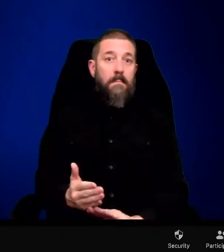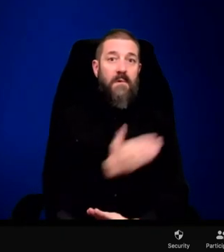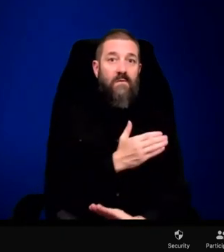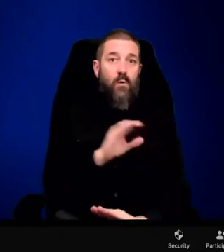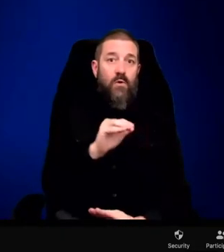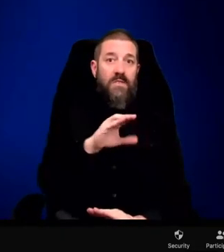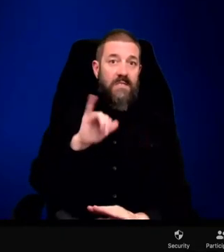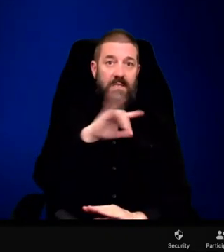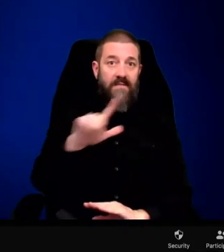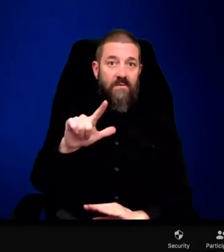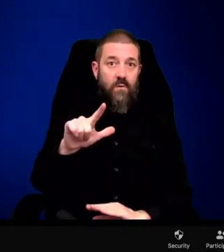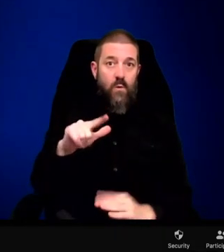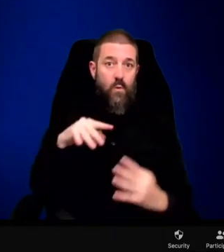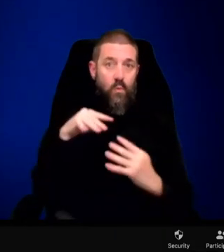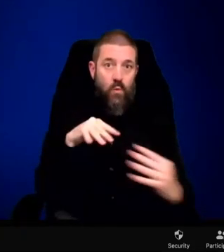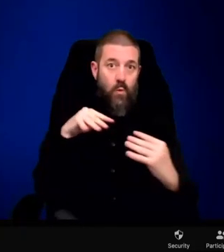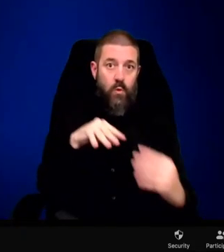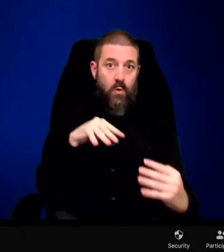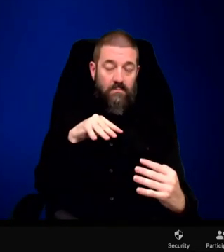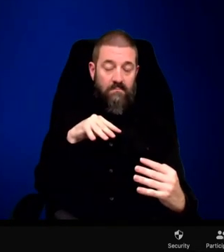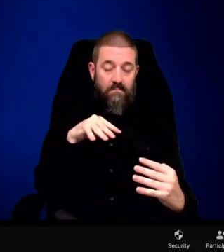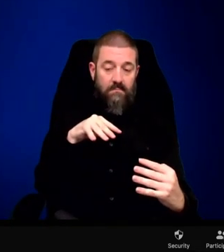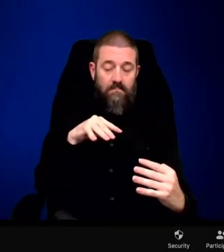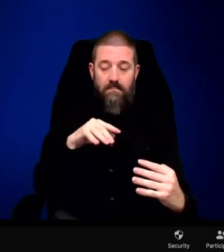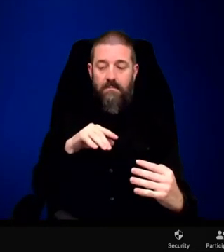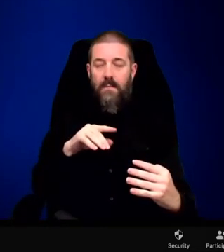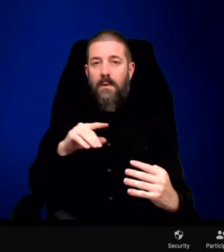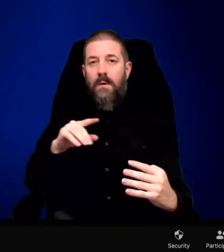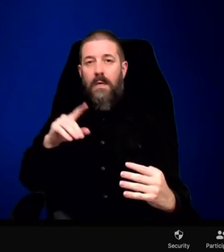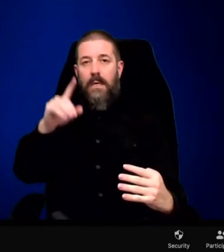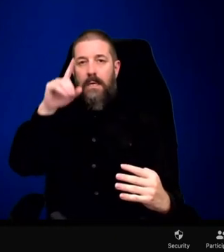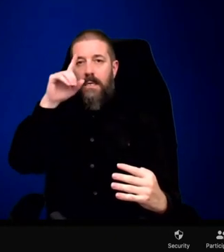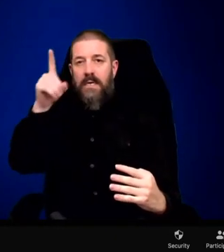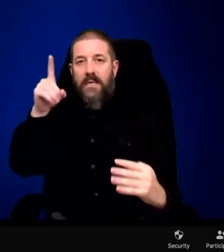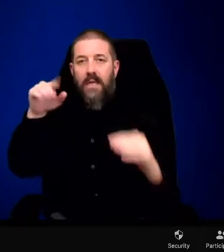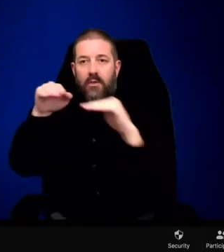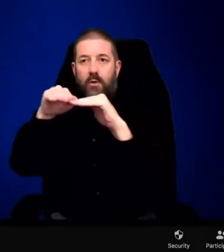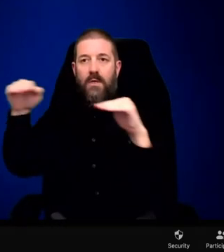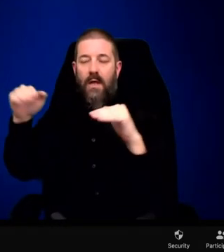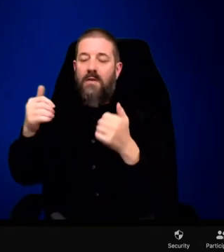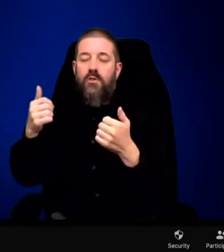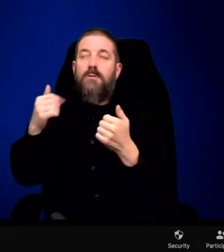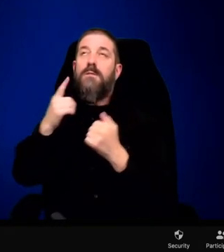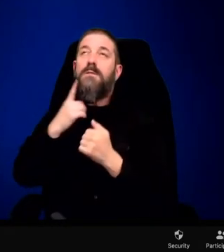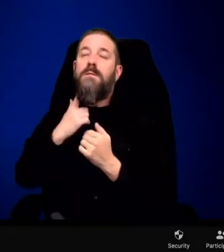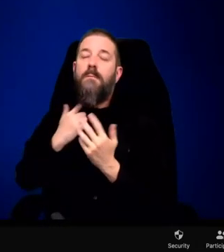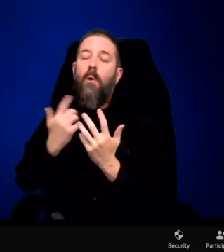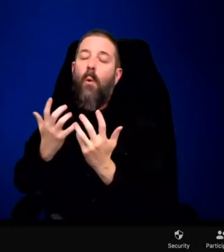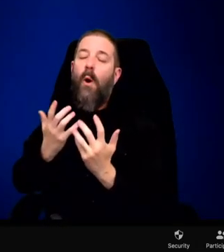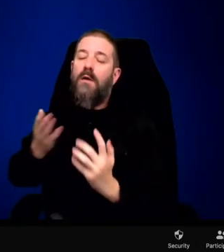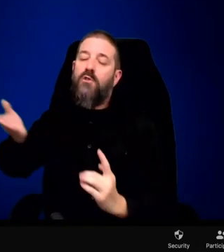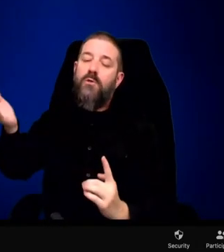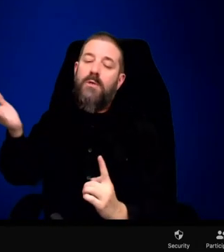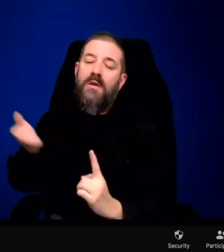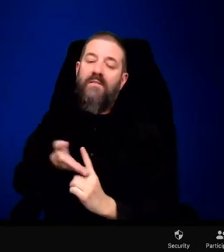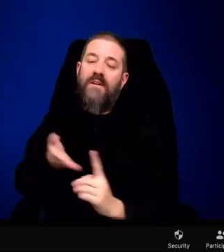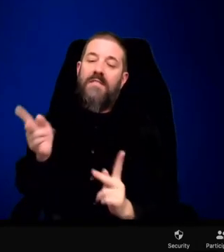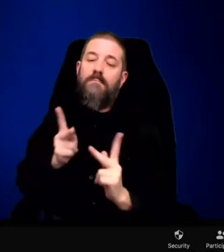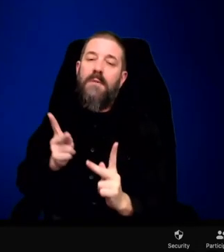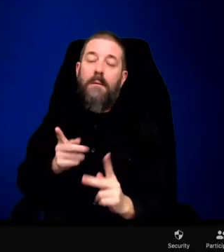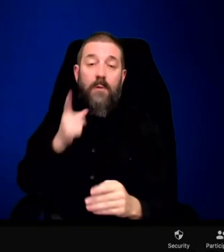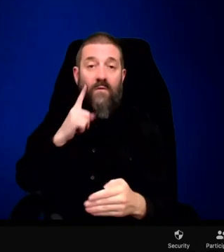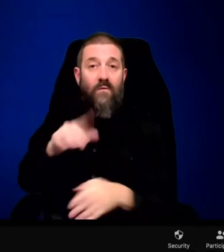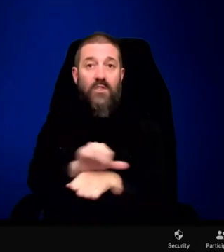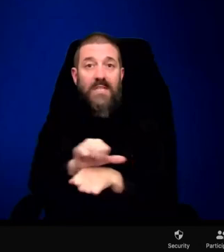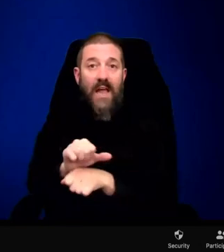And I think of all people in different types of categories, they really should have great respect for wolves